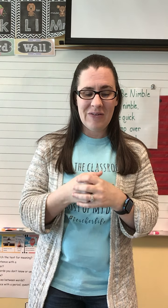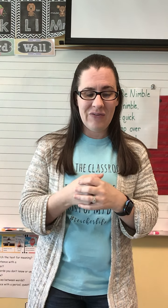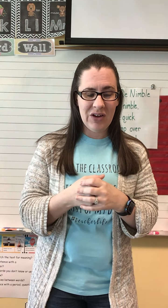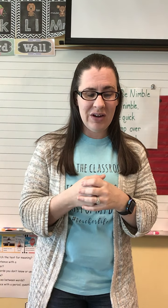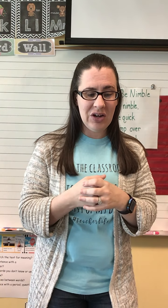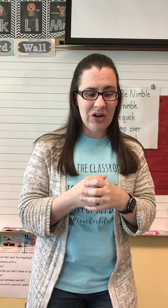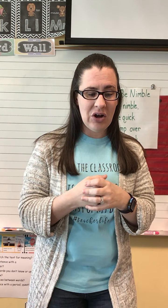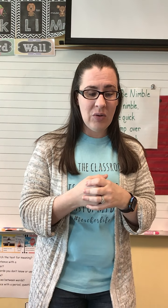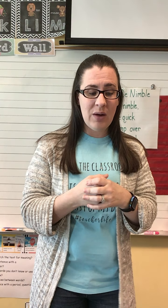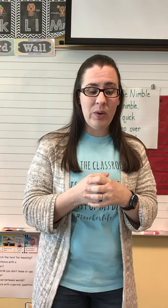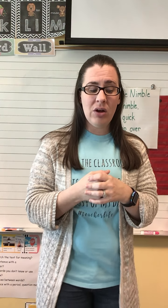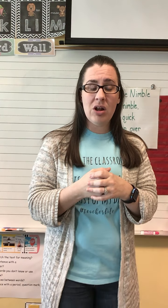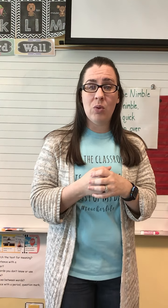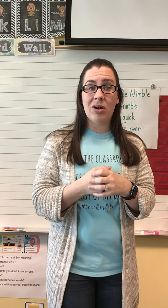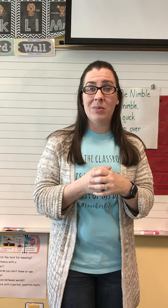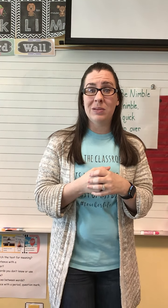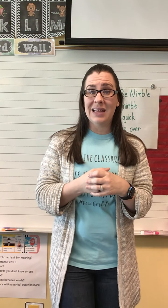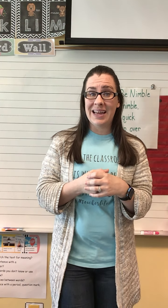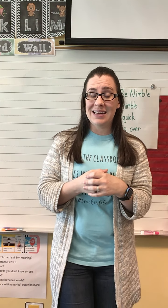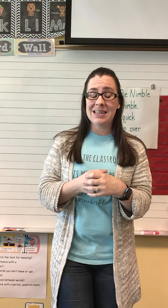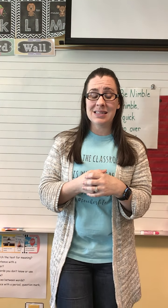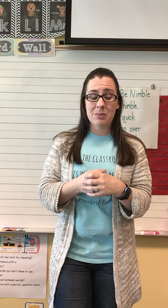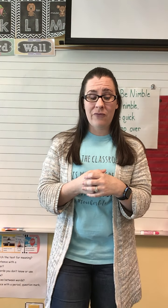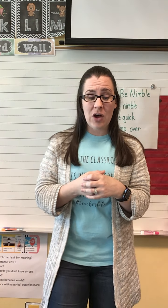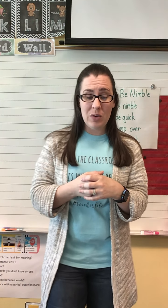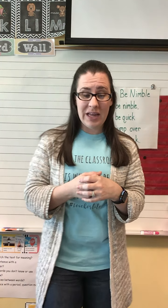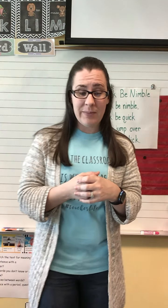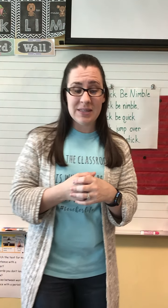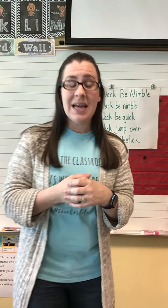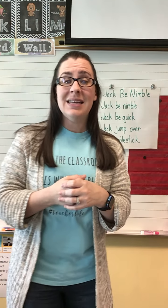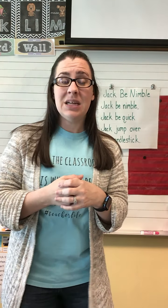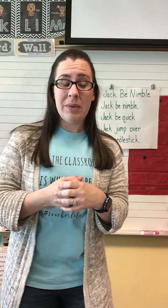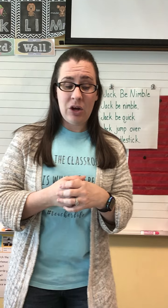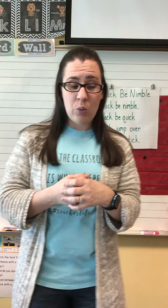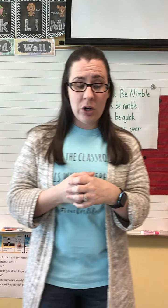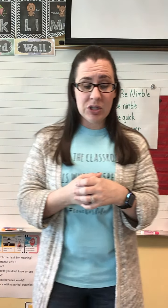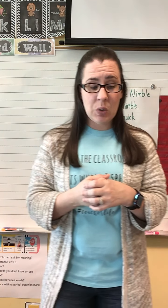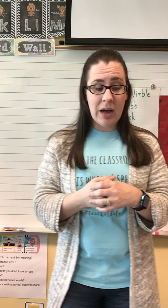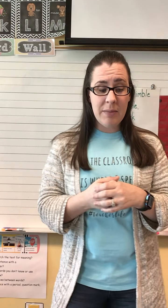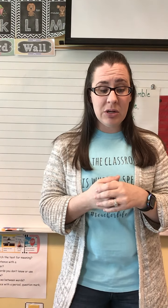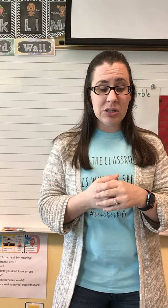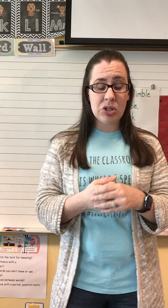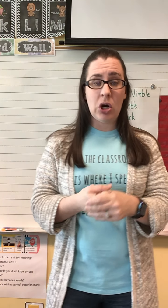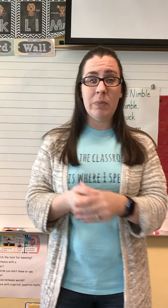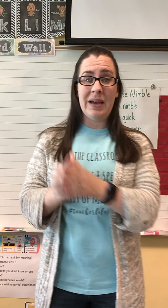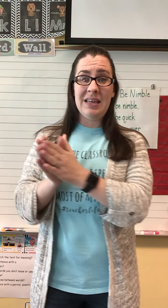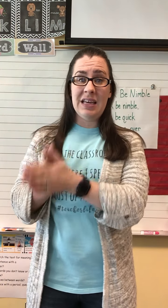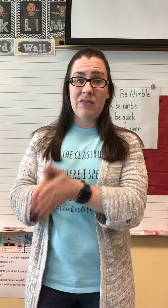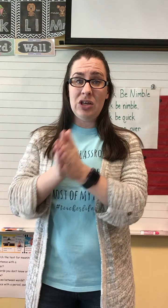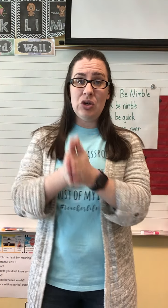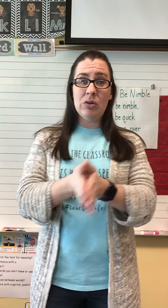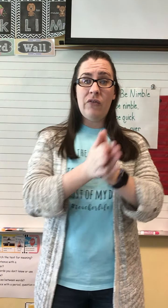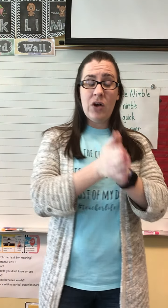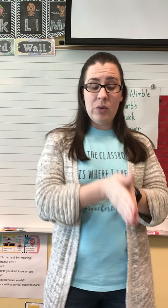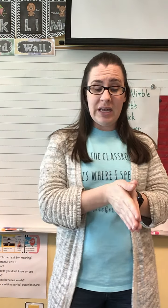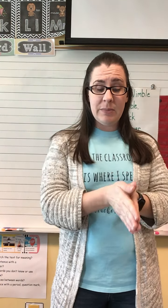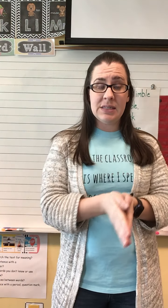Very good. All right, we are going to work on blending some phonemes to make a word. So I'm going to start by giving you the phonemes,